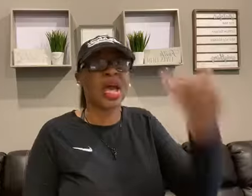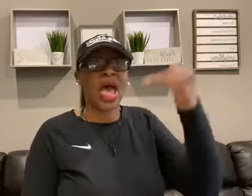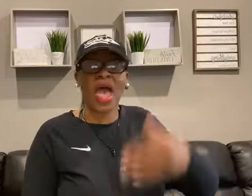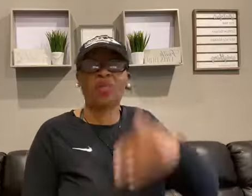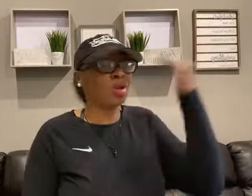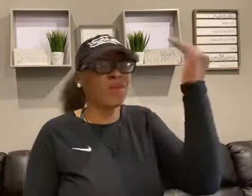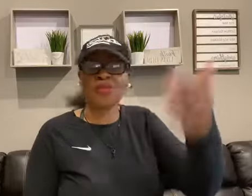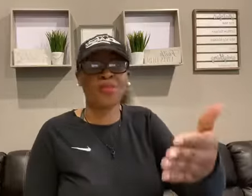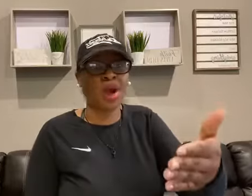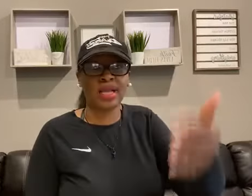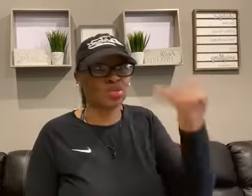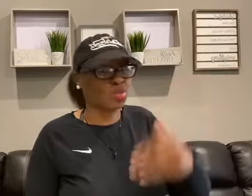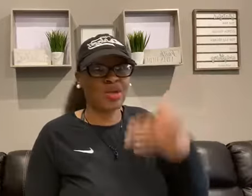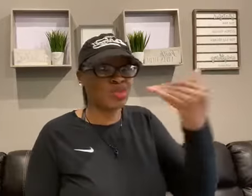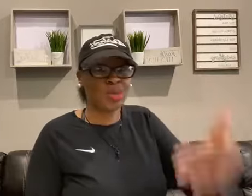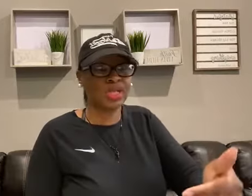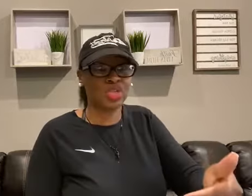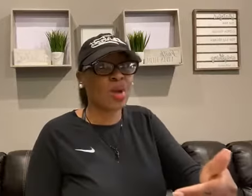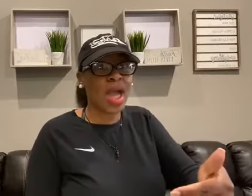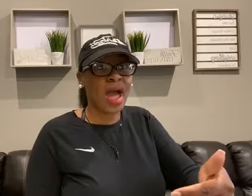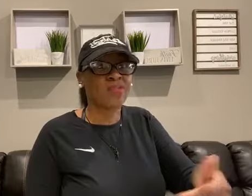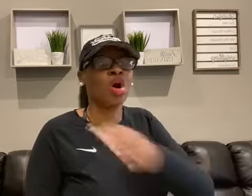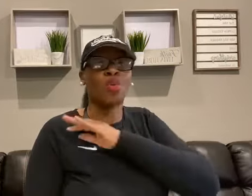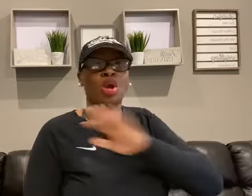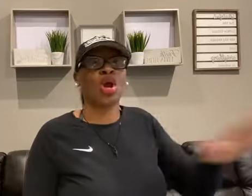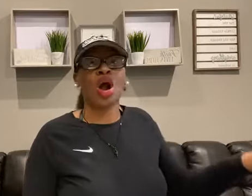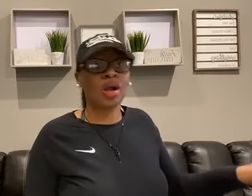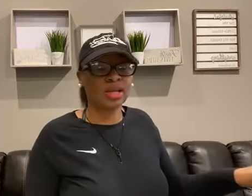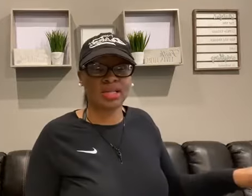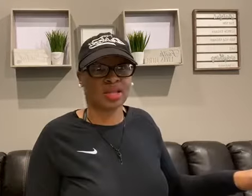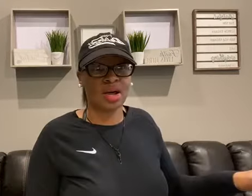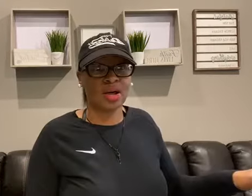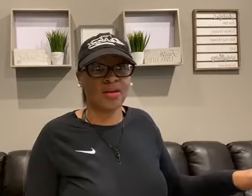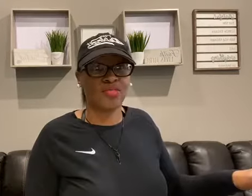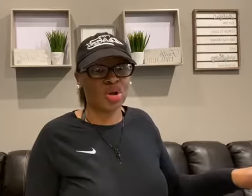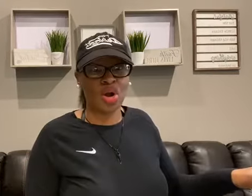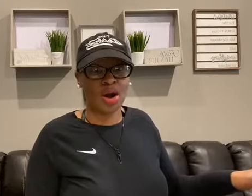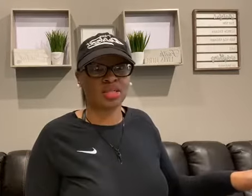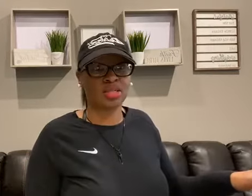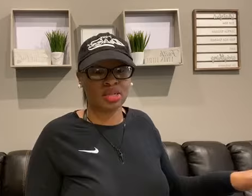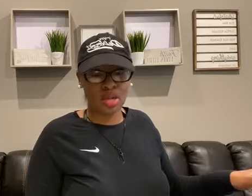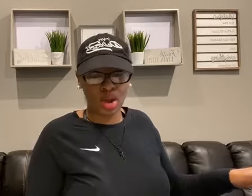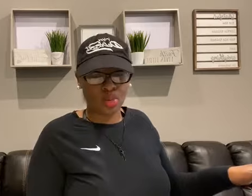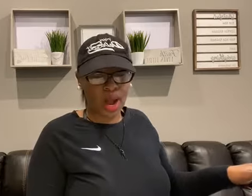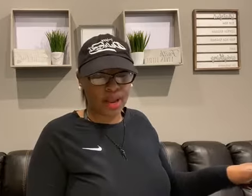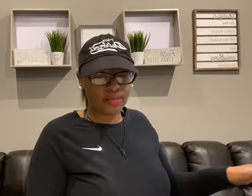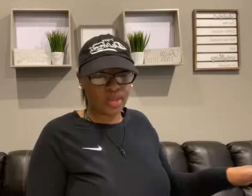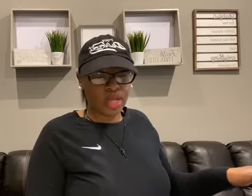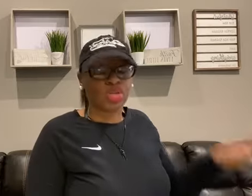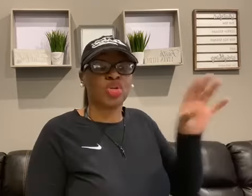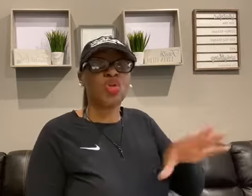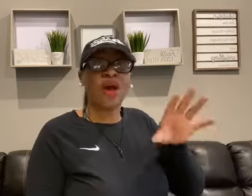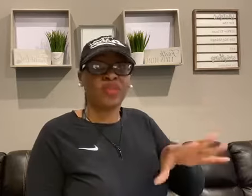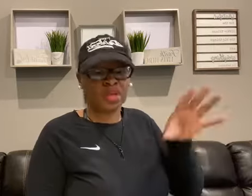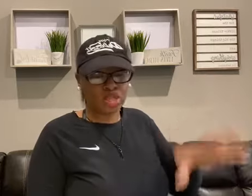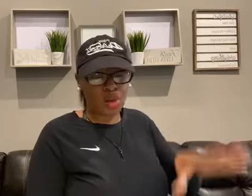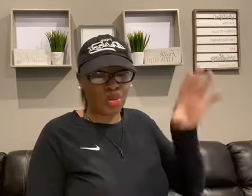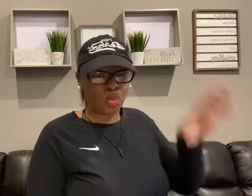at whatever price or whatever rate you have, regardless of the cost? Right? So you have to determine